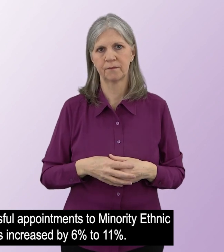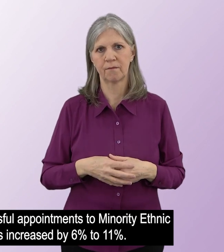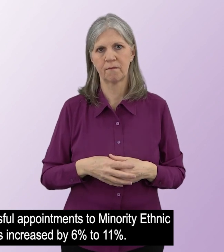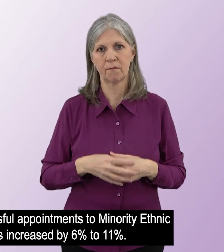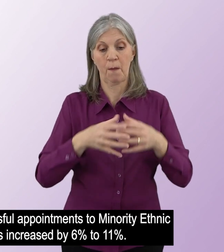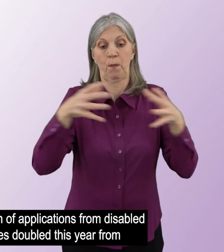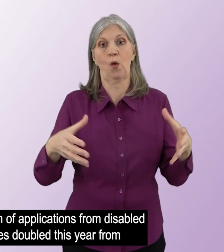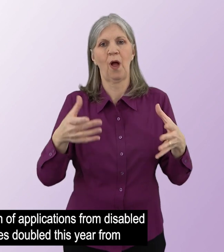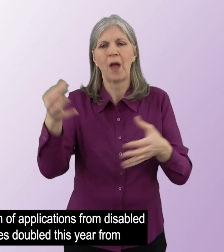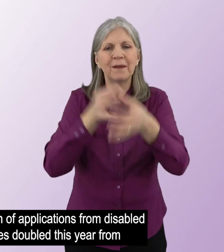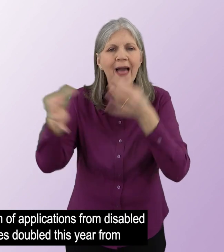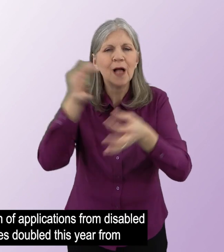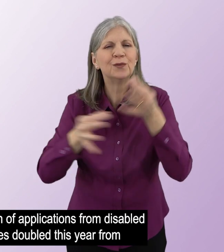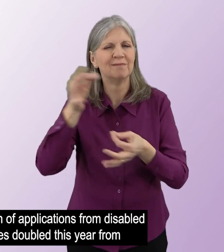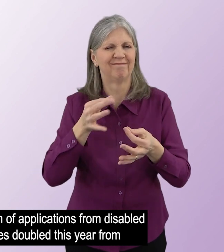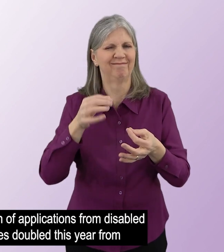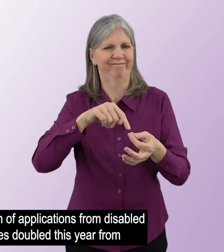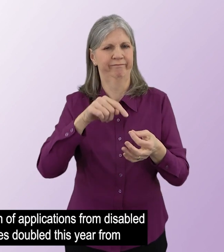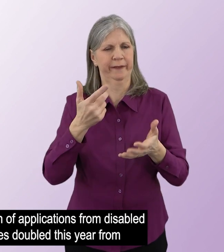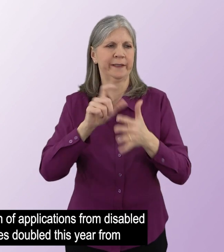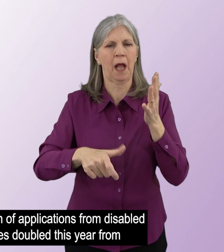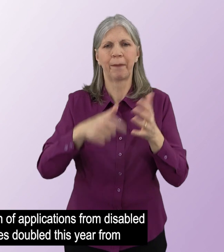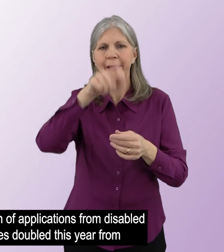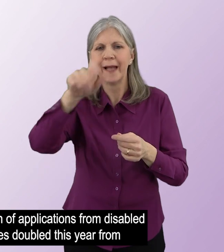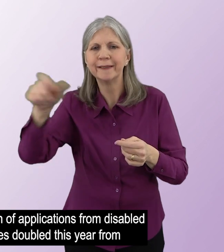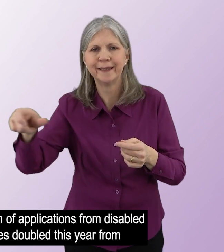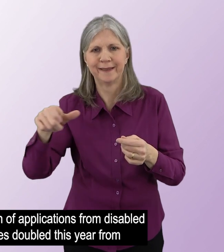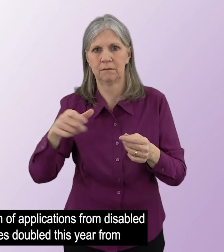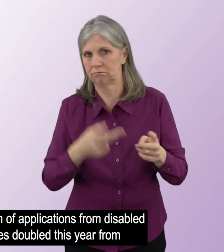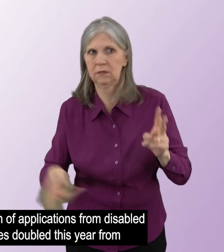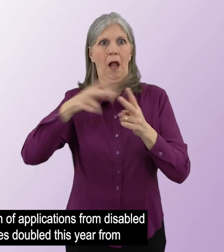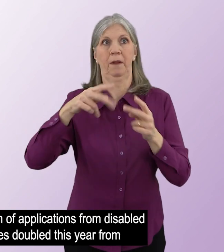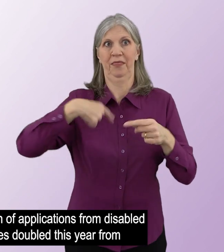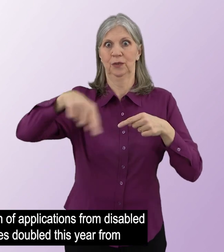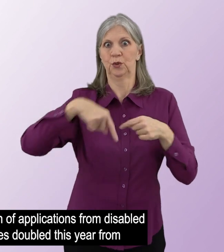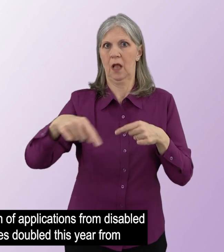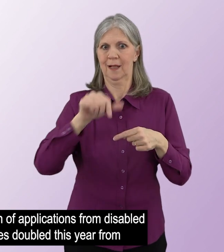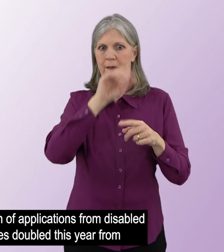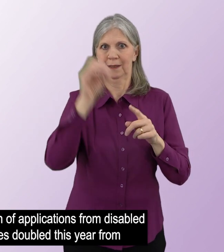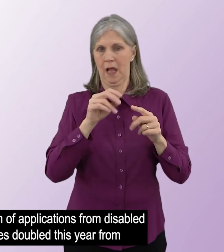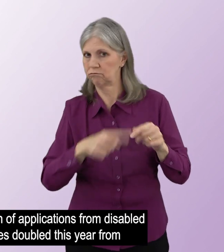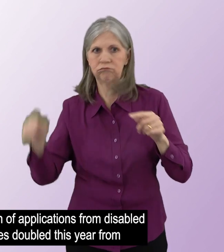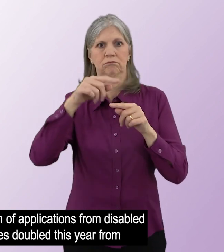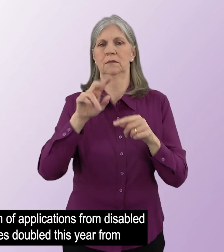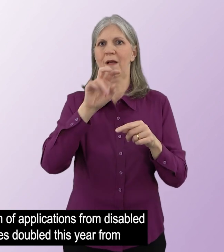The proportion of applications from disabled candidates doubled this year, from 6% to